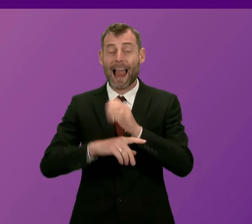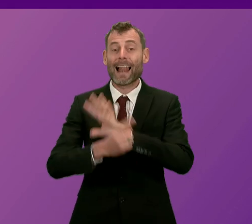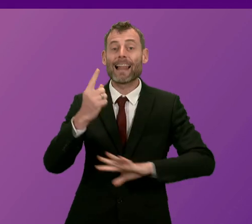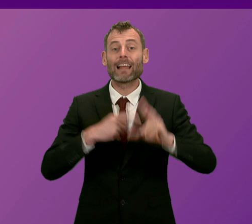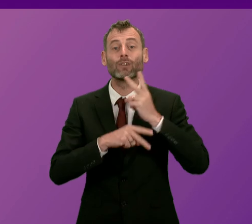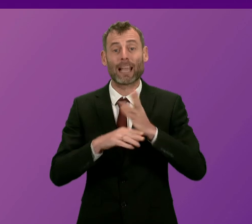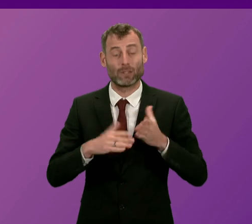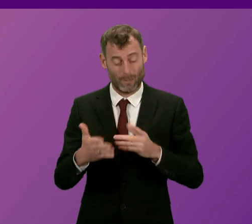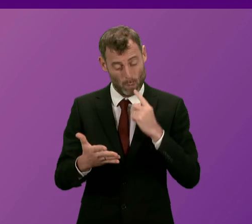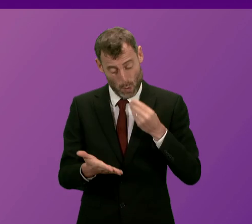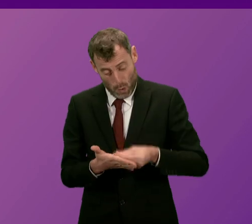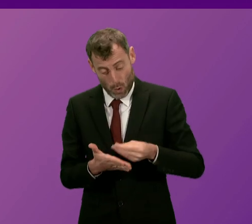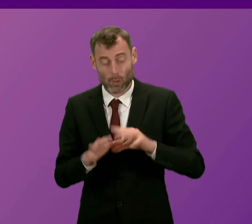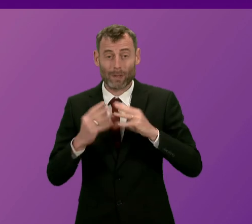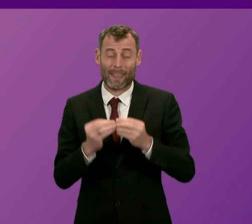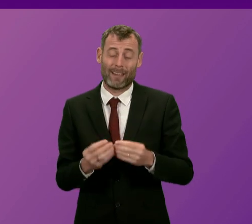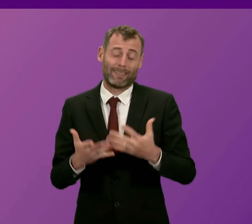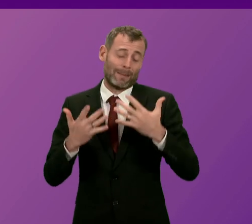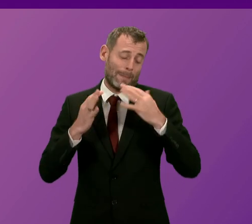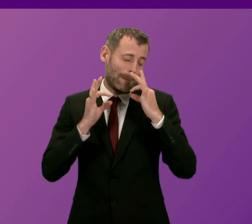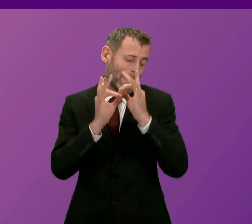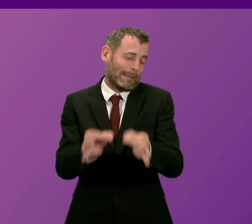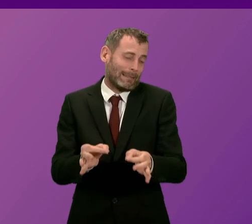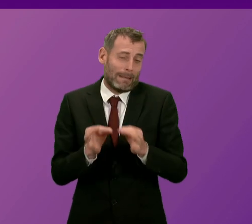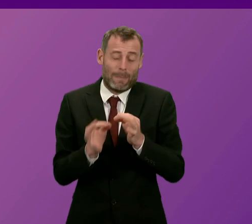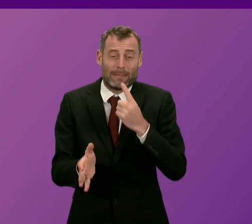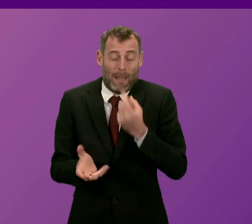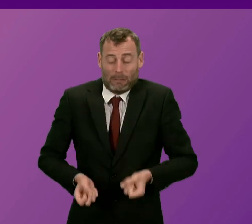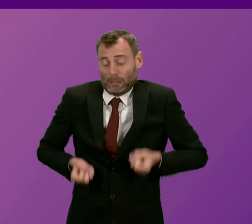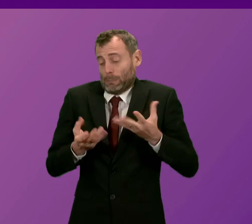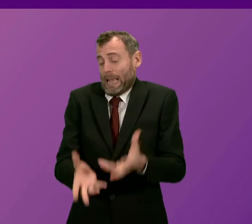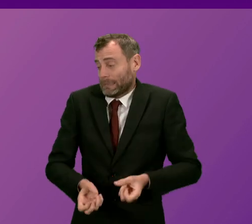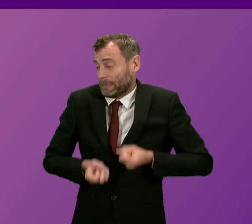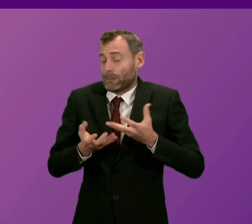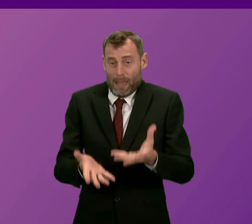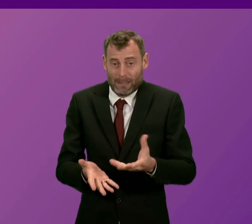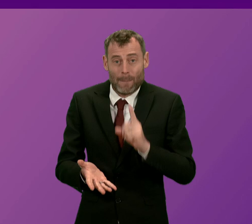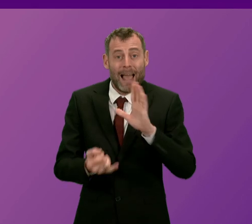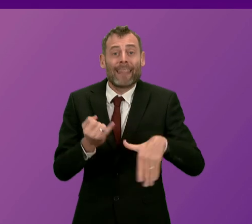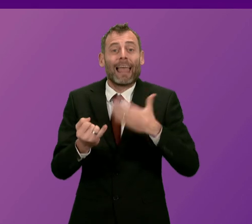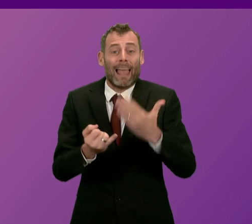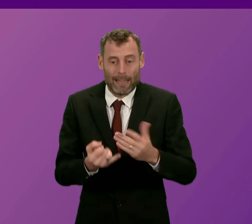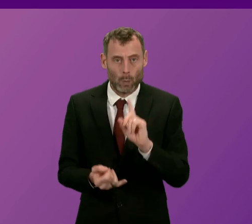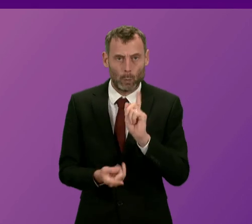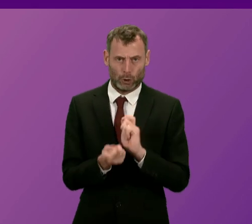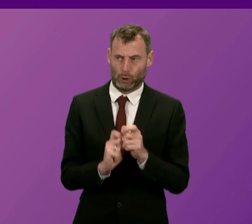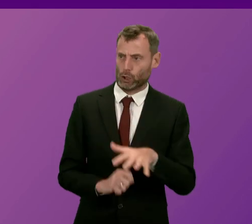expensive, bloated and wasteful quango help anyone? First Minister.